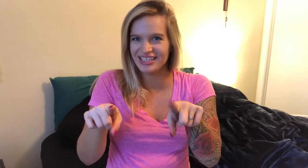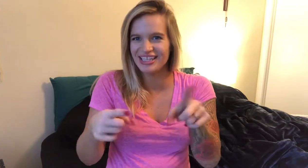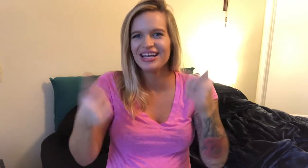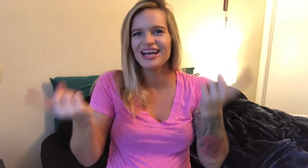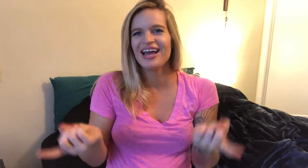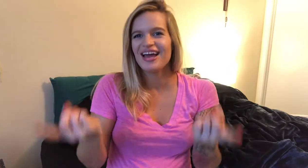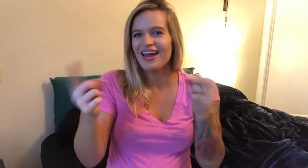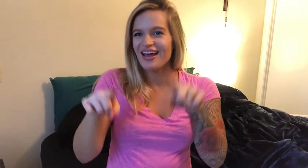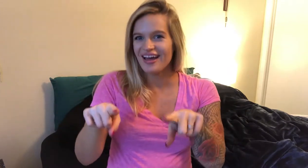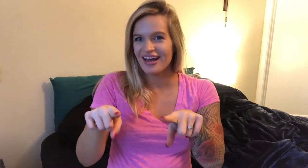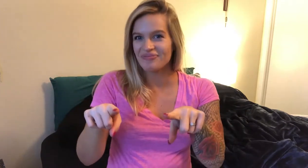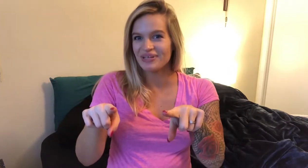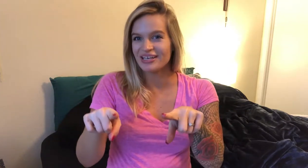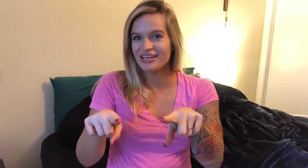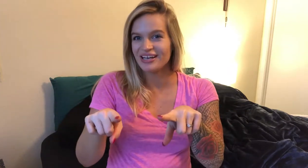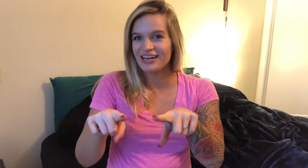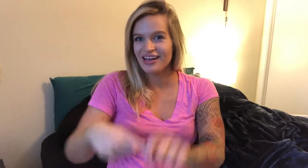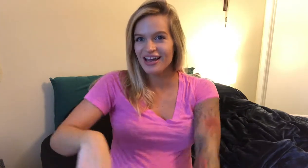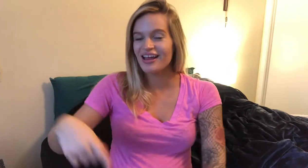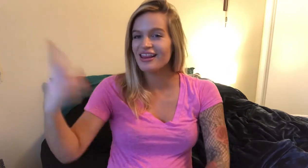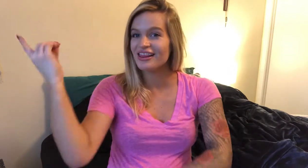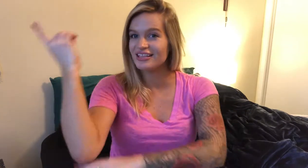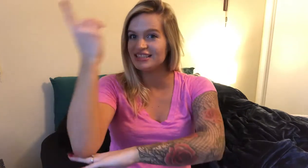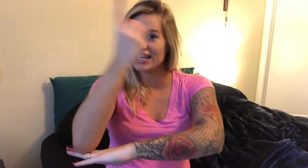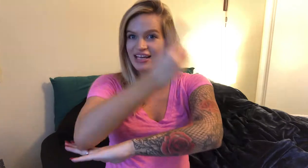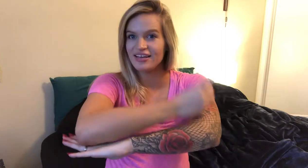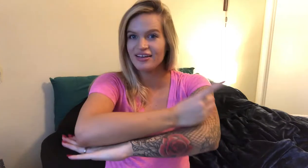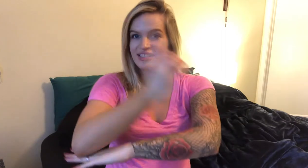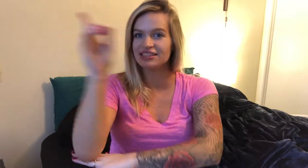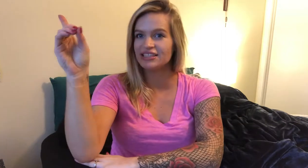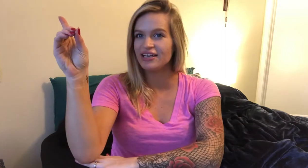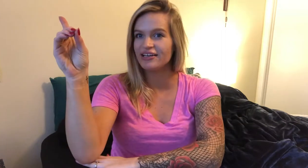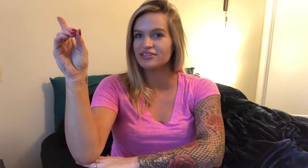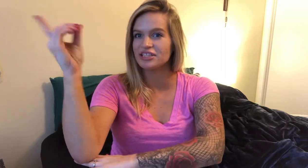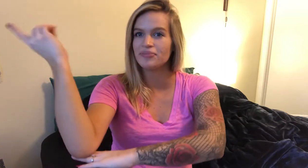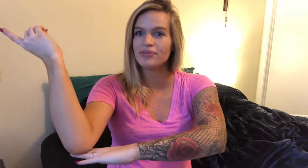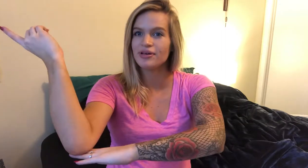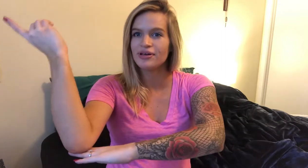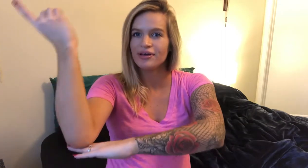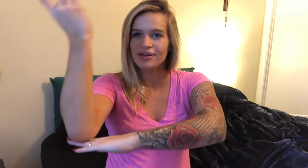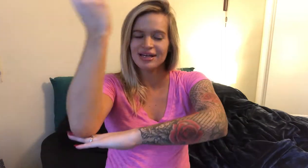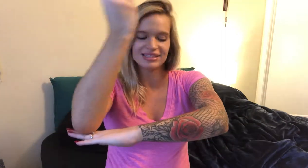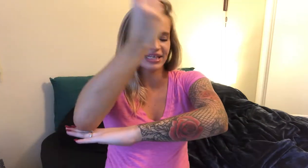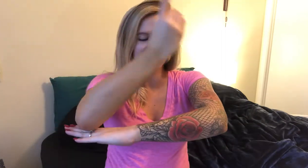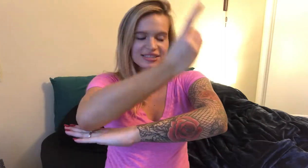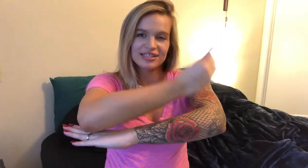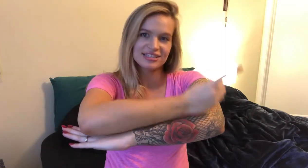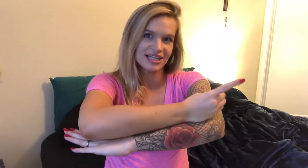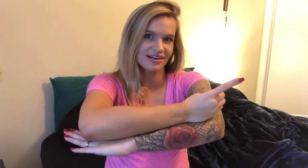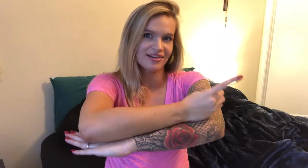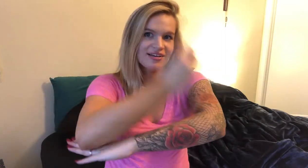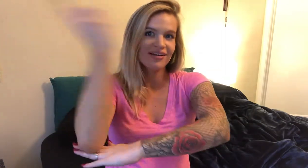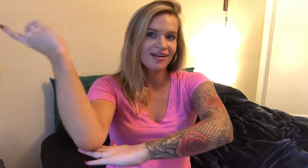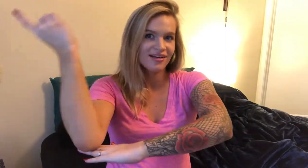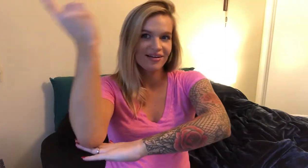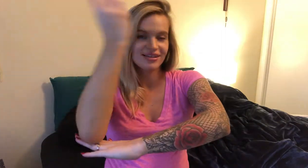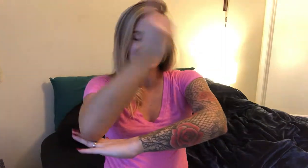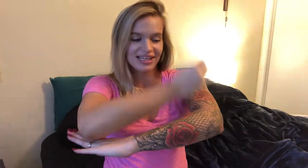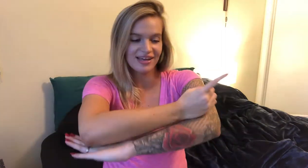happen the day D handshape it's like a sunsetting day